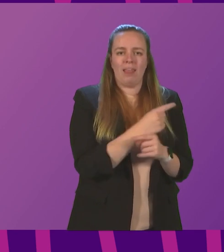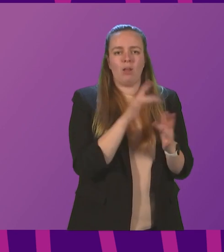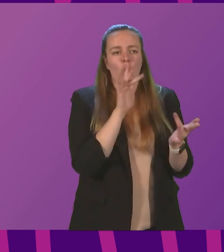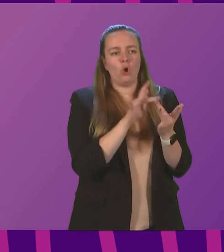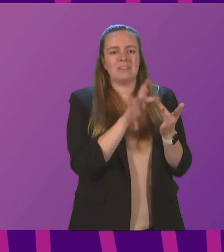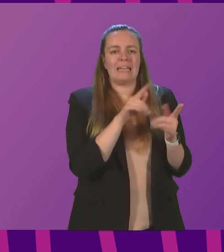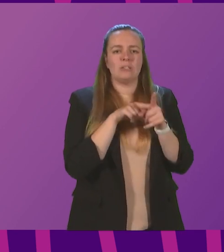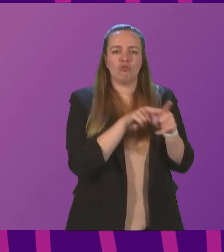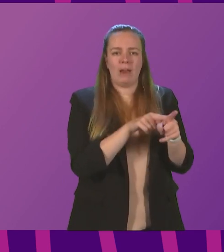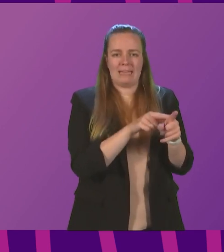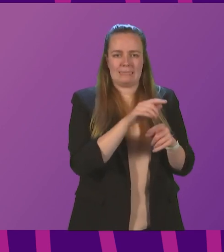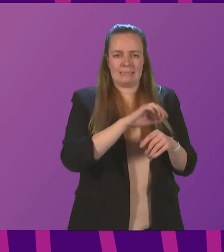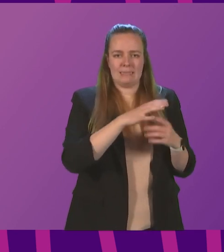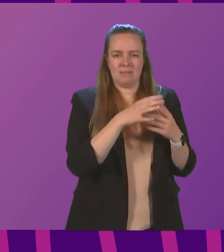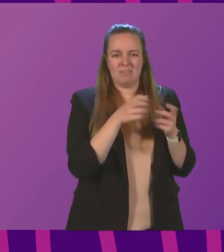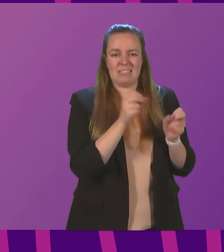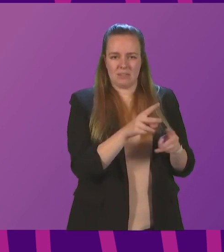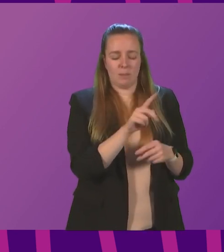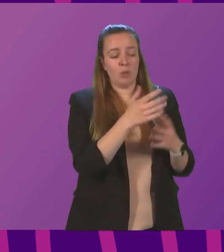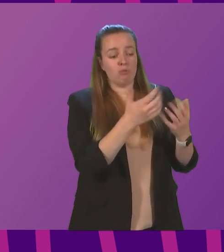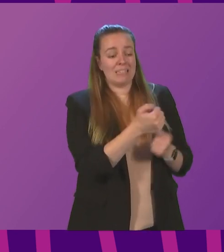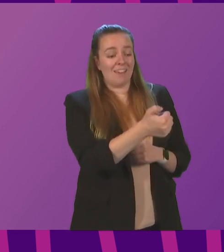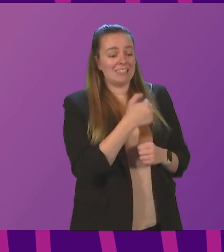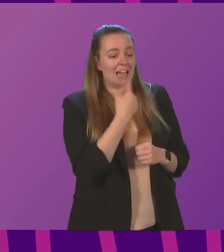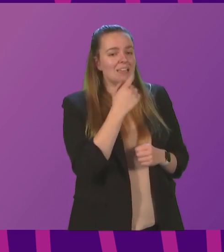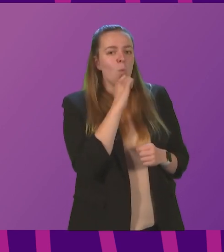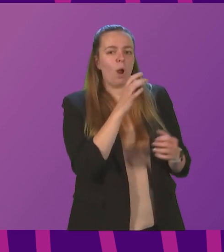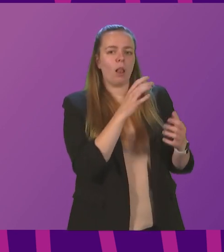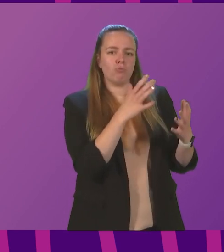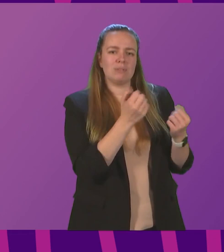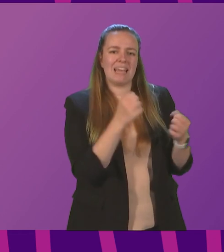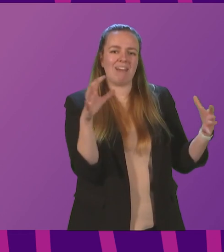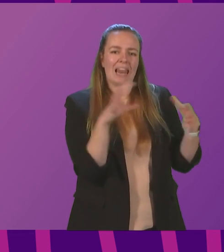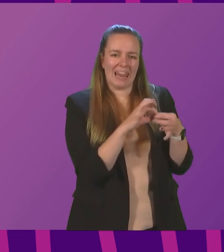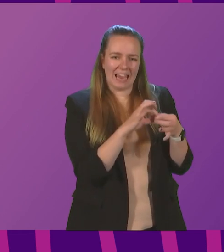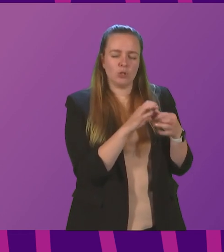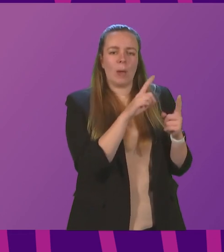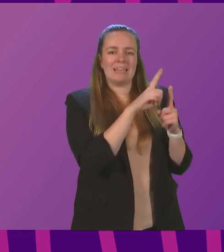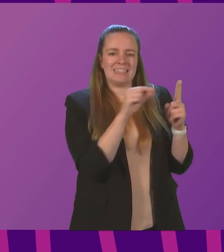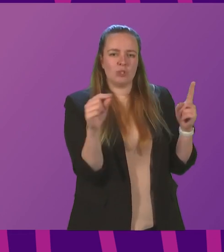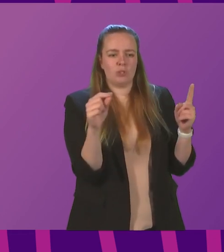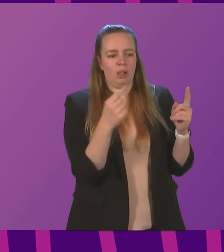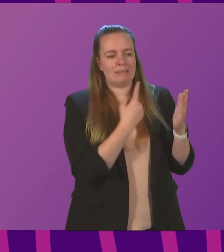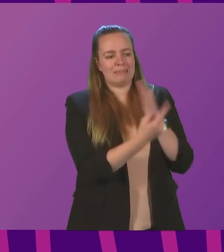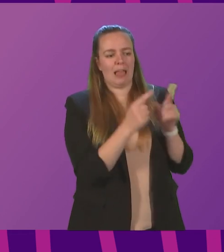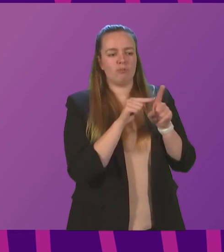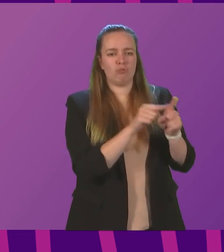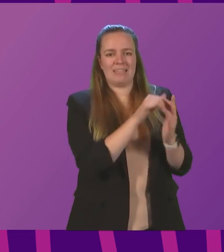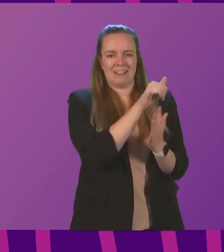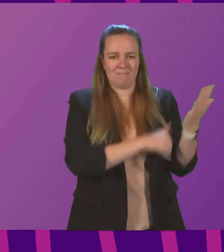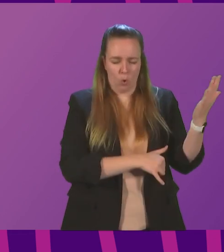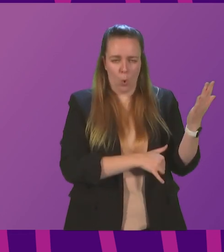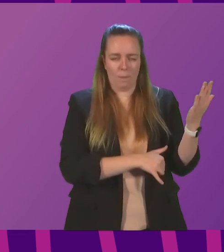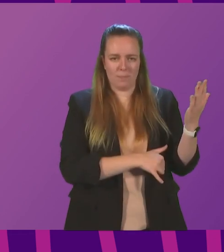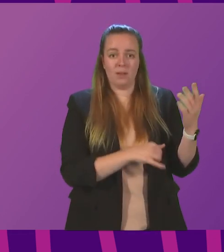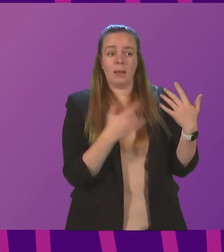system. She received a text saying, you will be sent a link to a digital self-tracing form to list close contacts. After chasing the